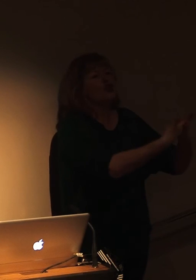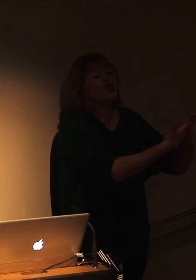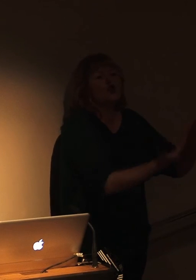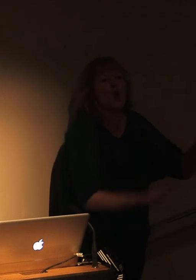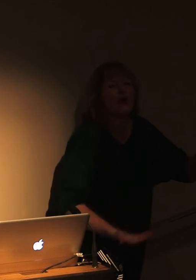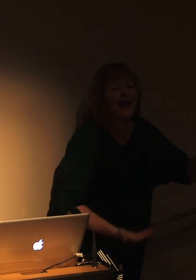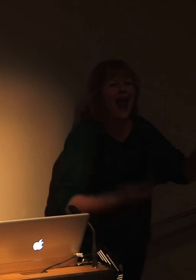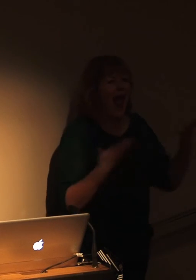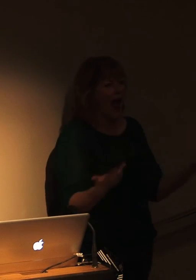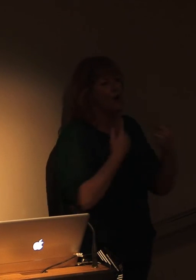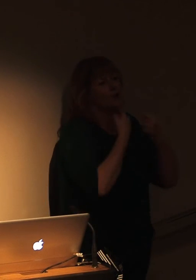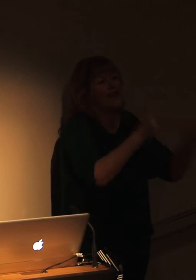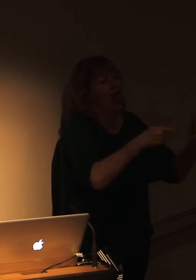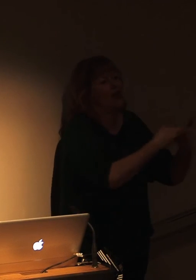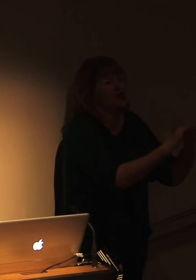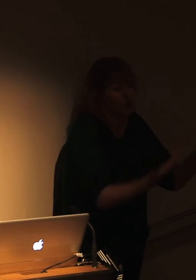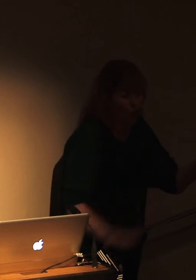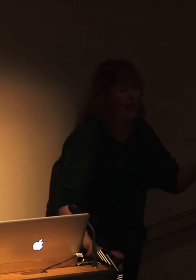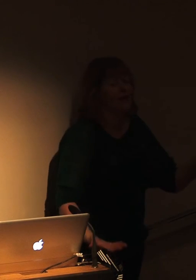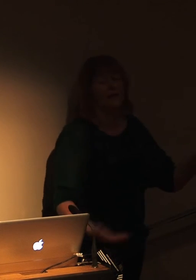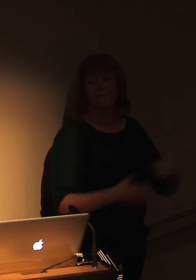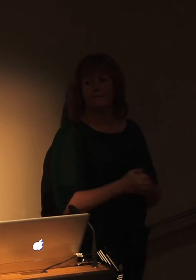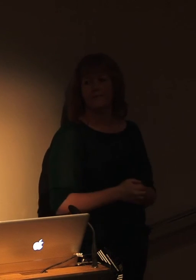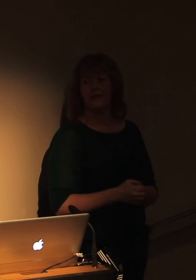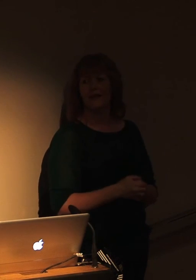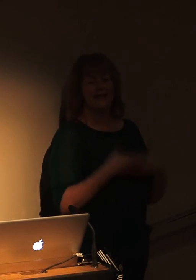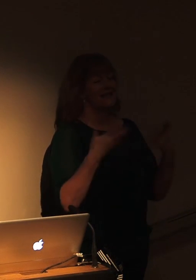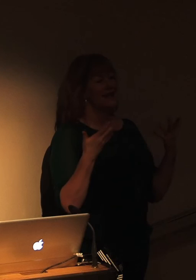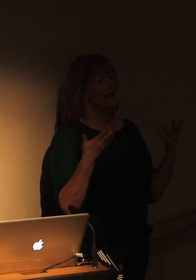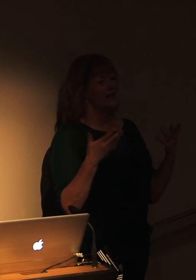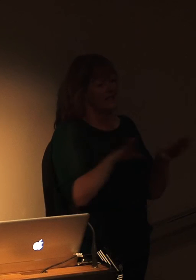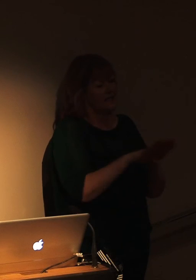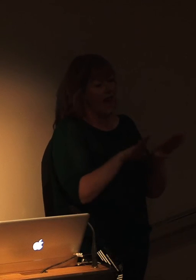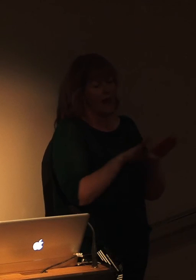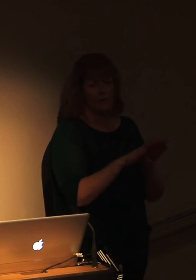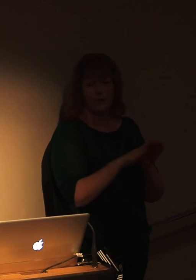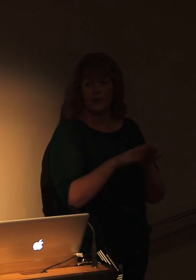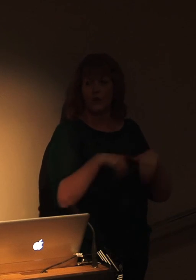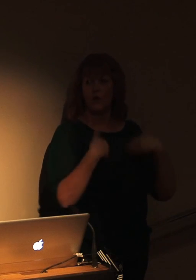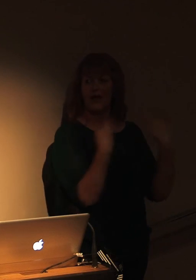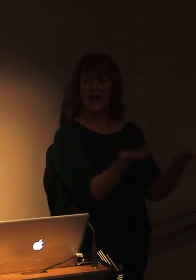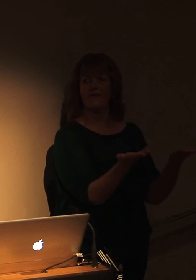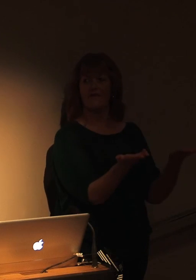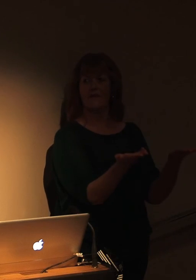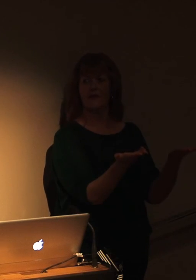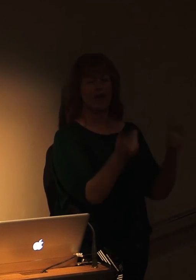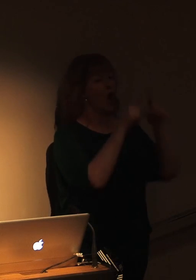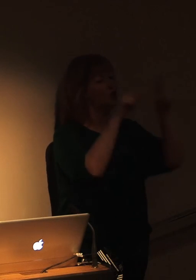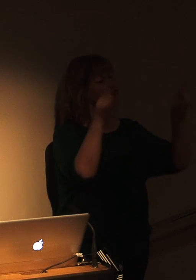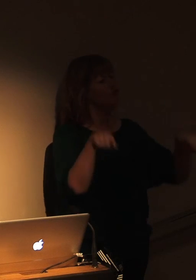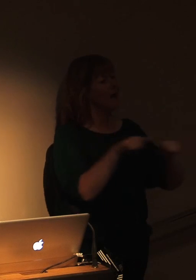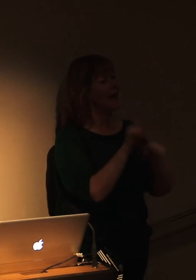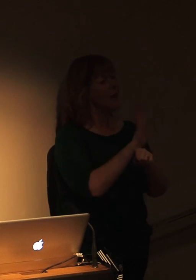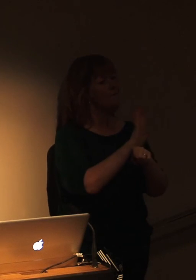And it's probably best described in the way in which you present a screenplay. Now, this is the Wachowski brothers' Matrix,